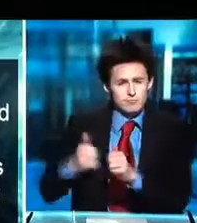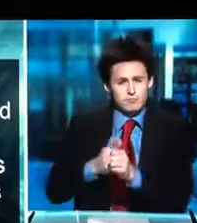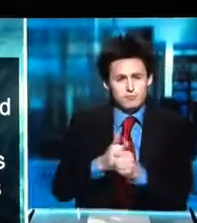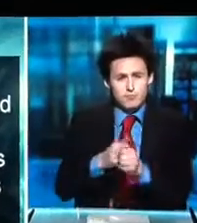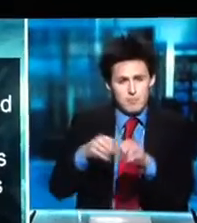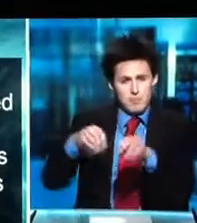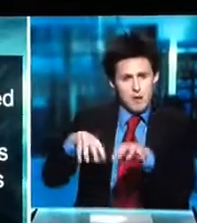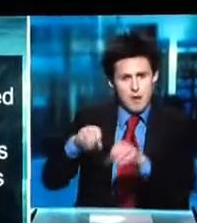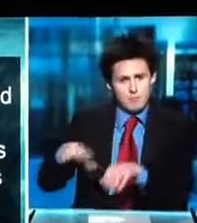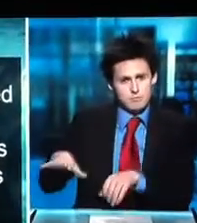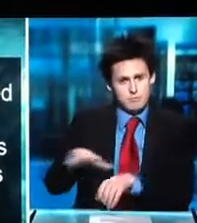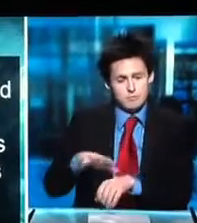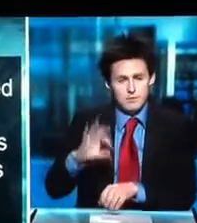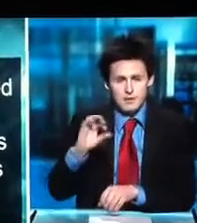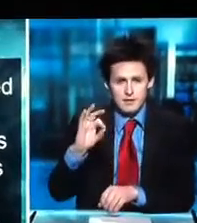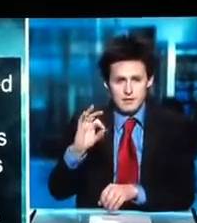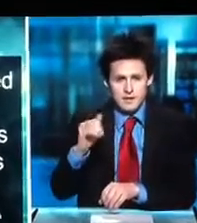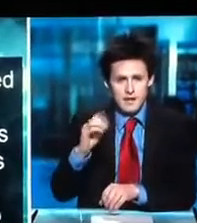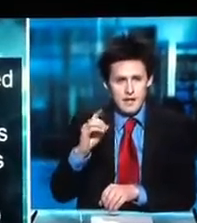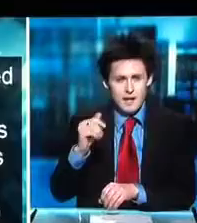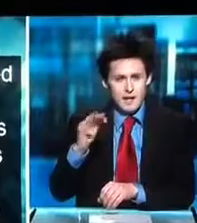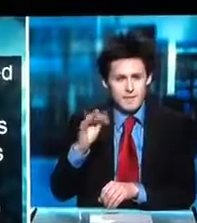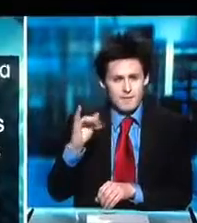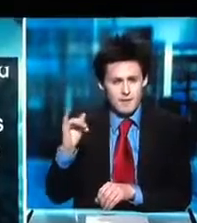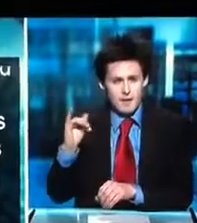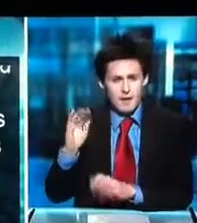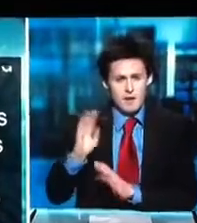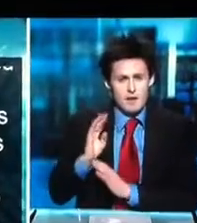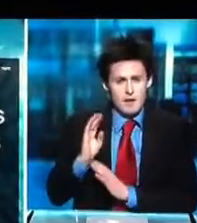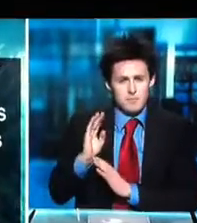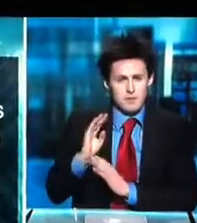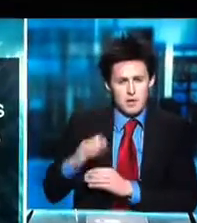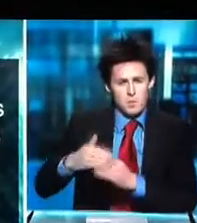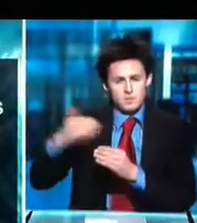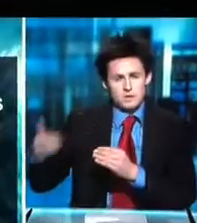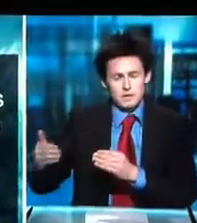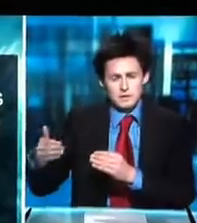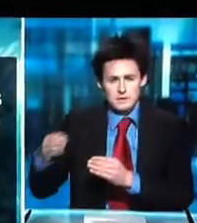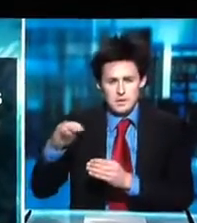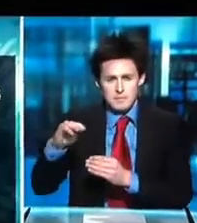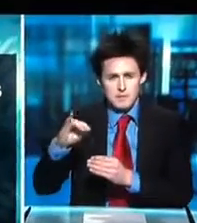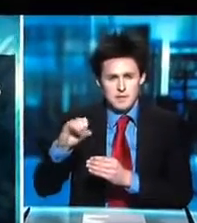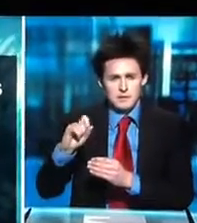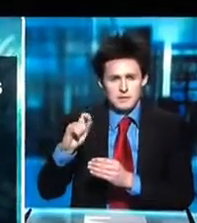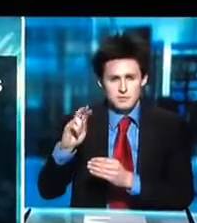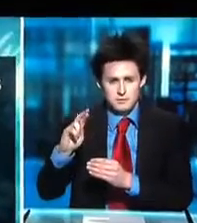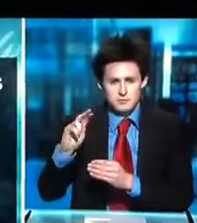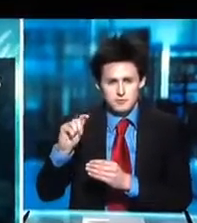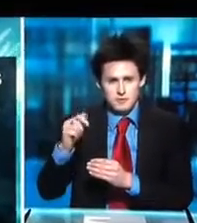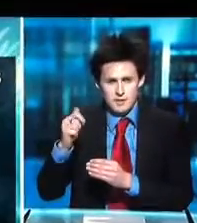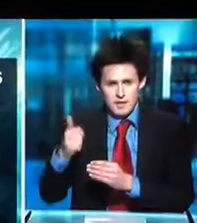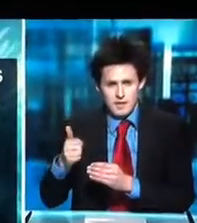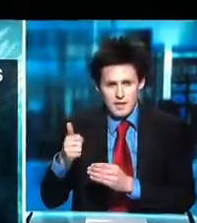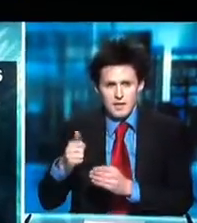Elsewhere, Allied jets bombed Gaddafi's forces on the outskirts of Misrata,